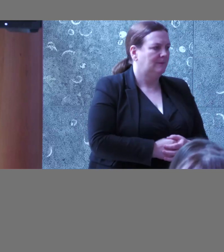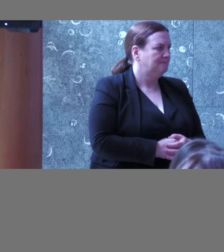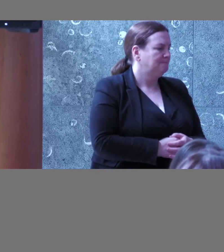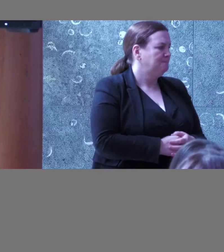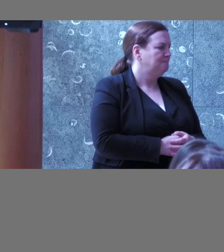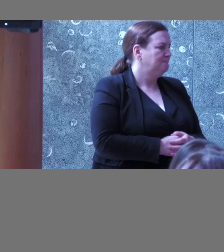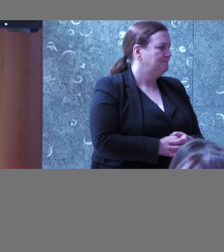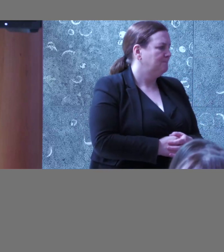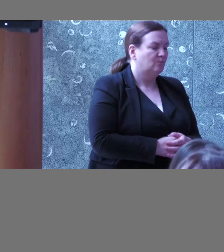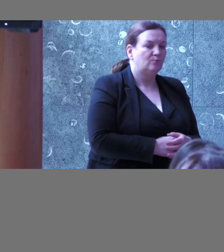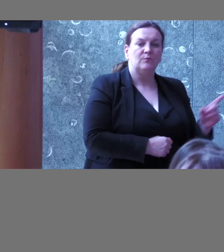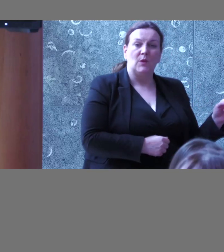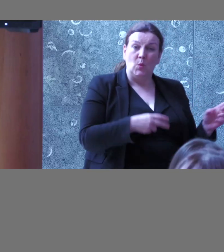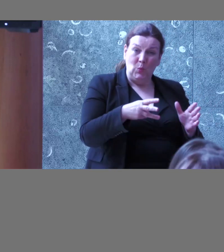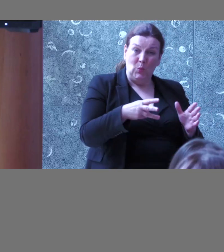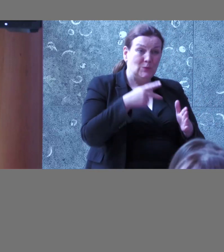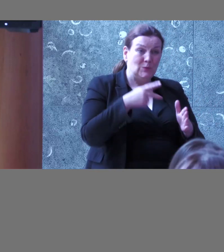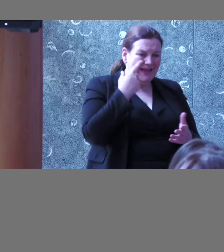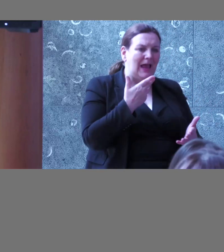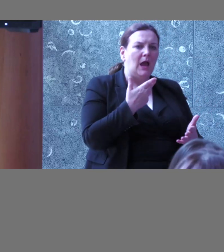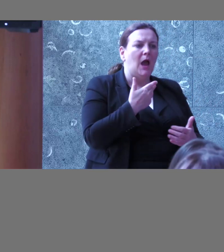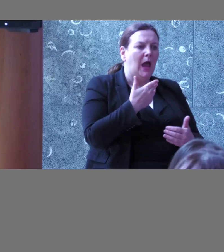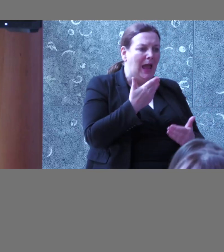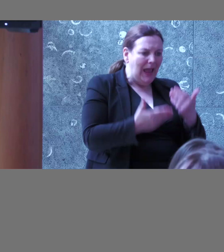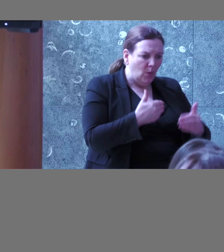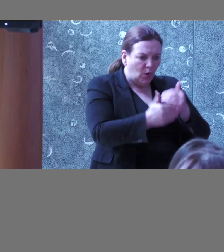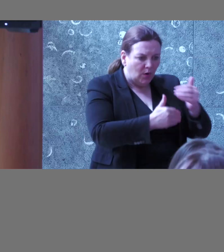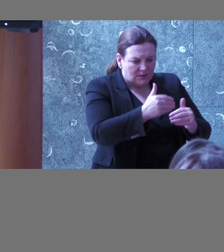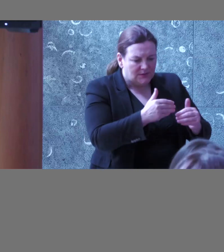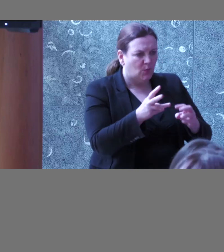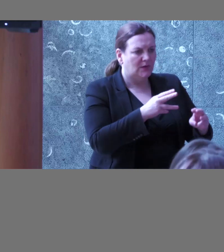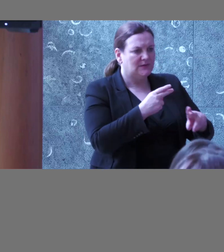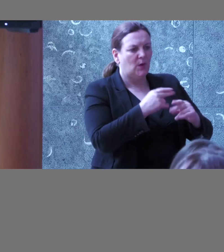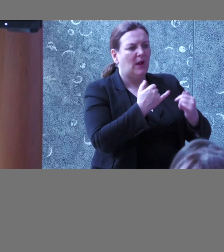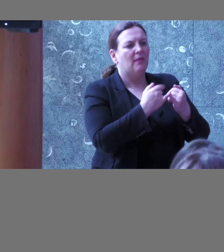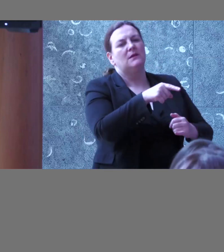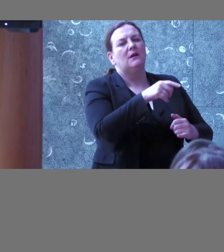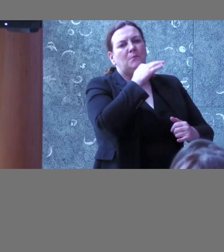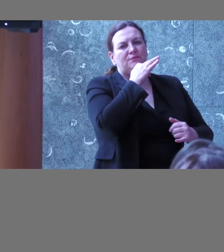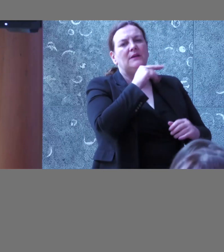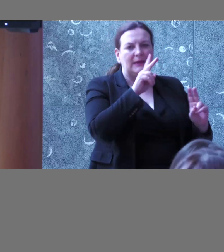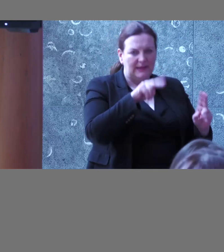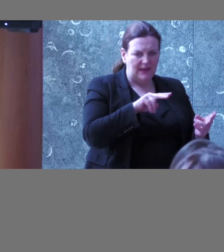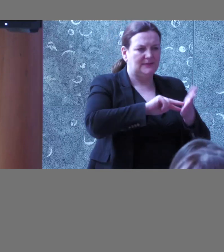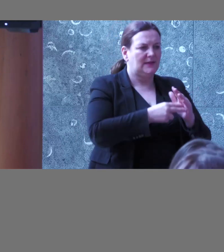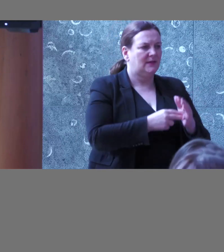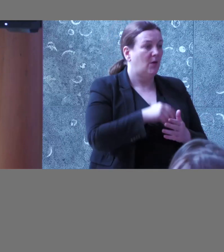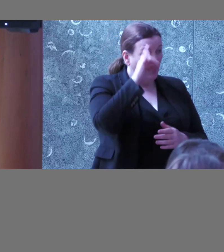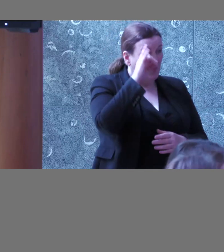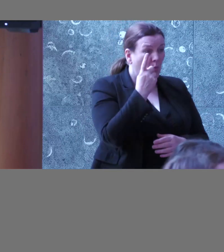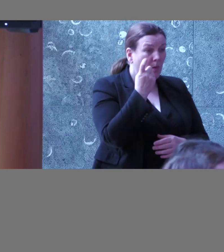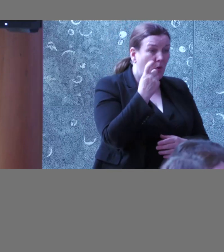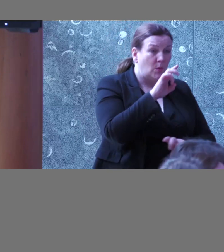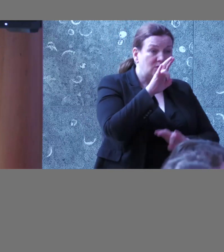see how it works so you can design for it that's it absolutely I hope we have a time for one more